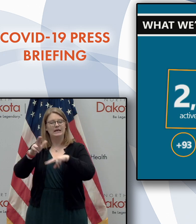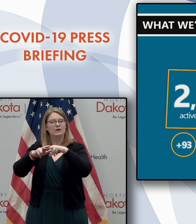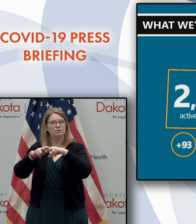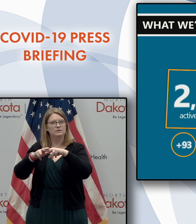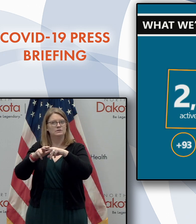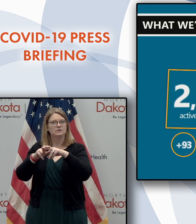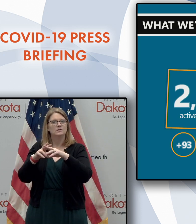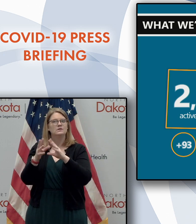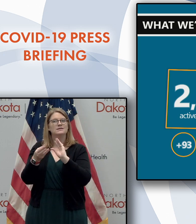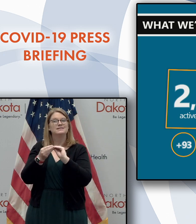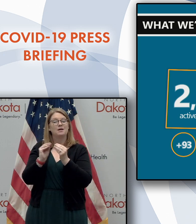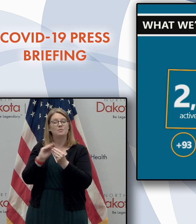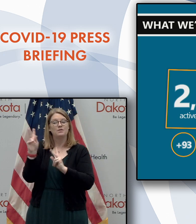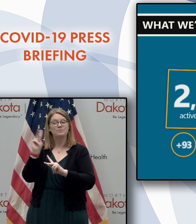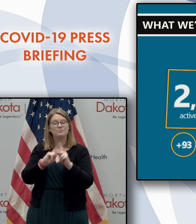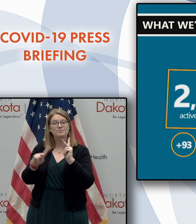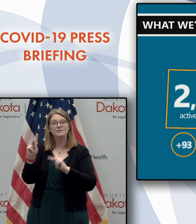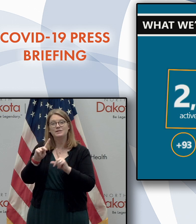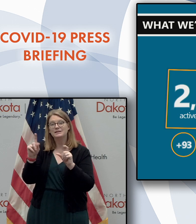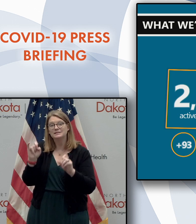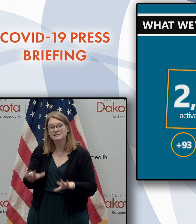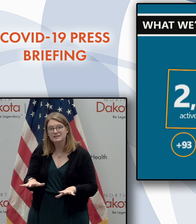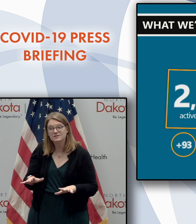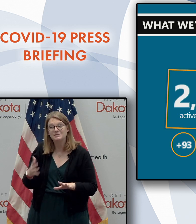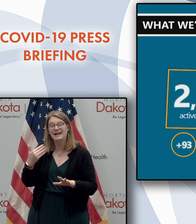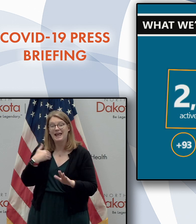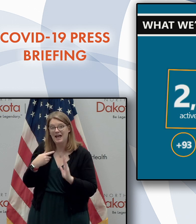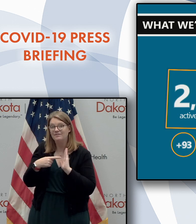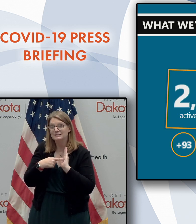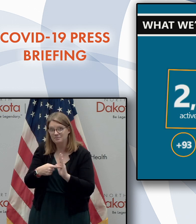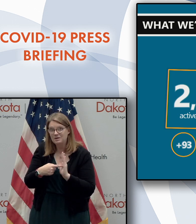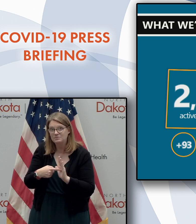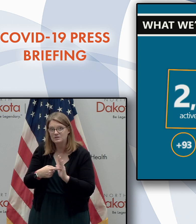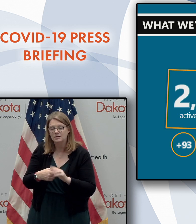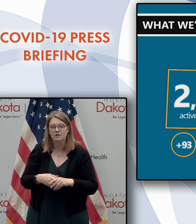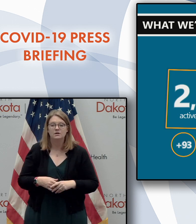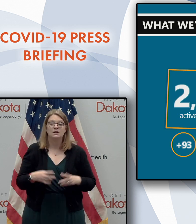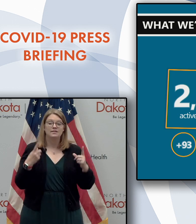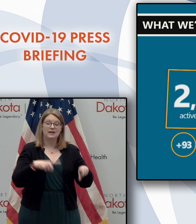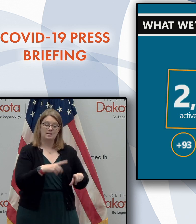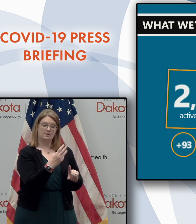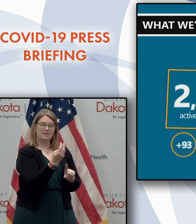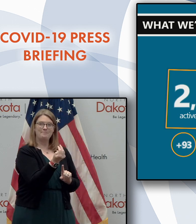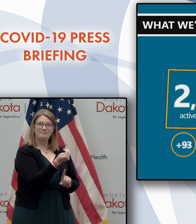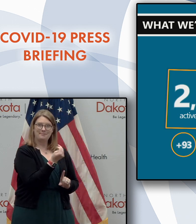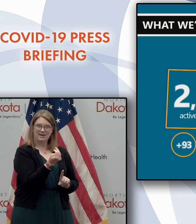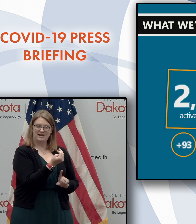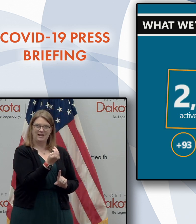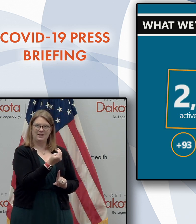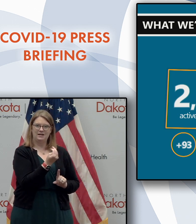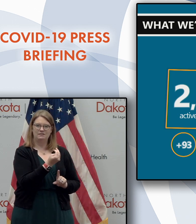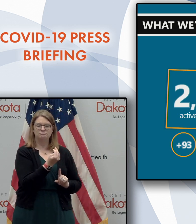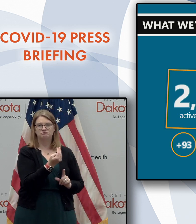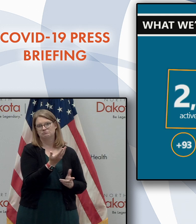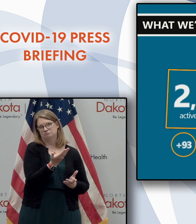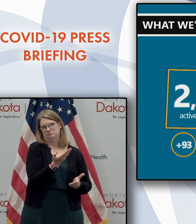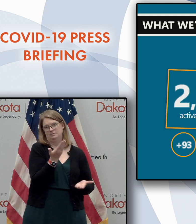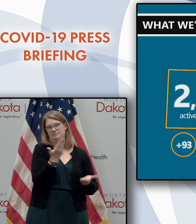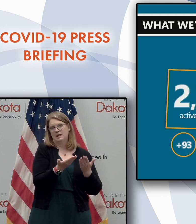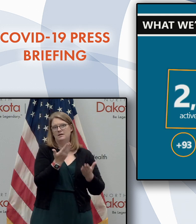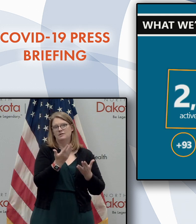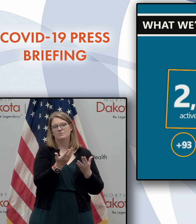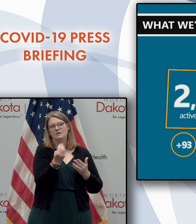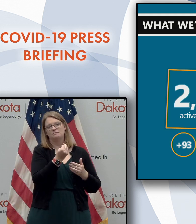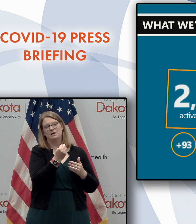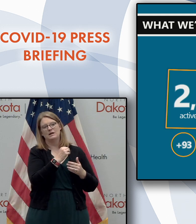weeks of the number of people that are testing that are symptomatic. But then on Monday is usually when people might be touching base